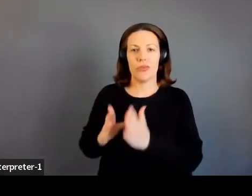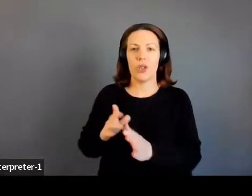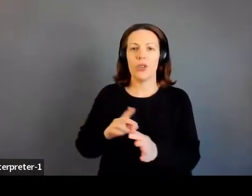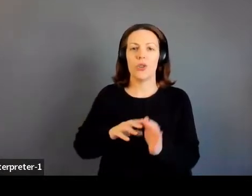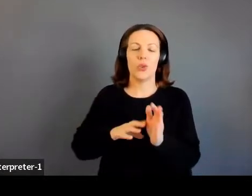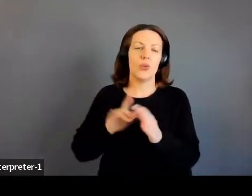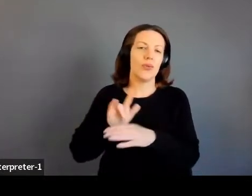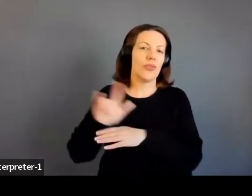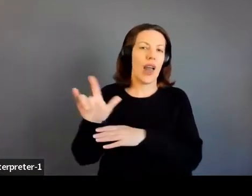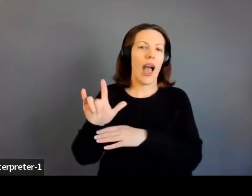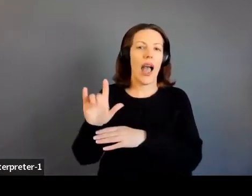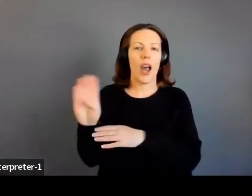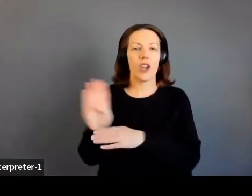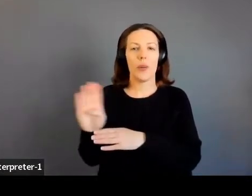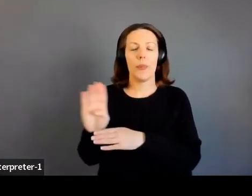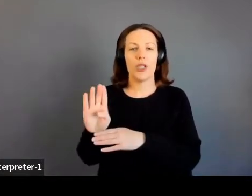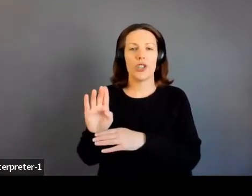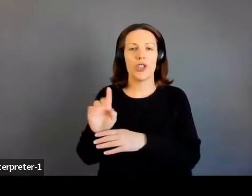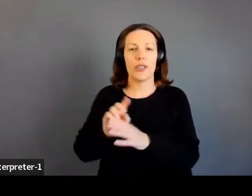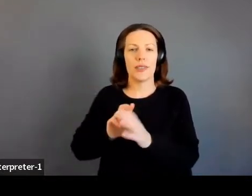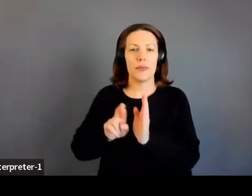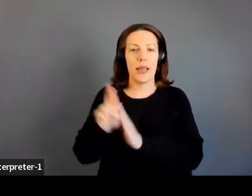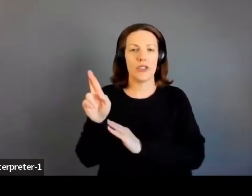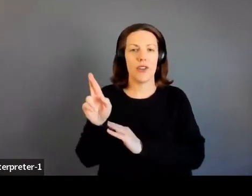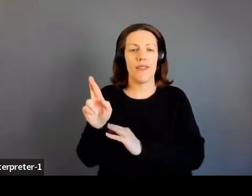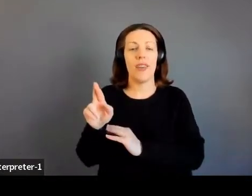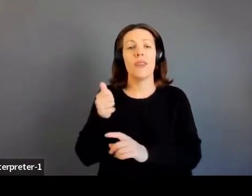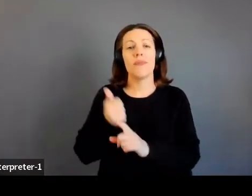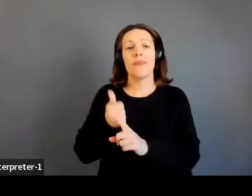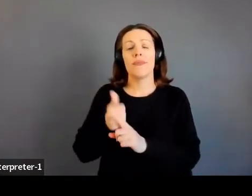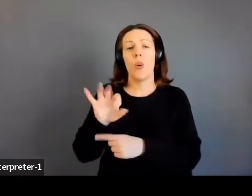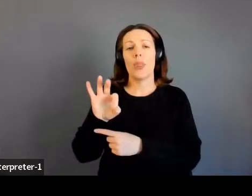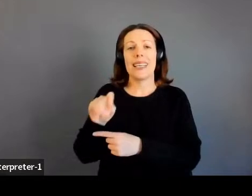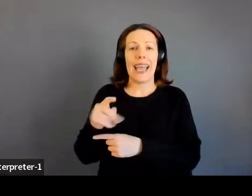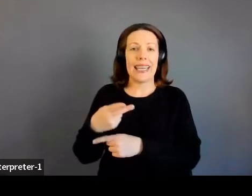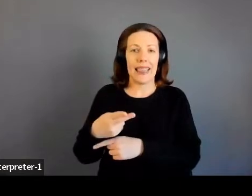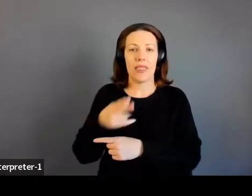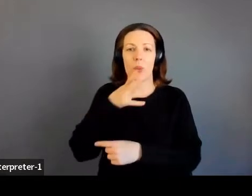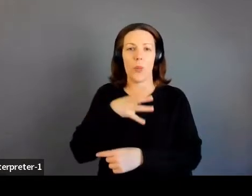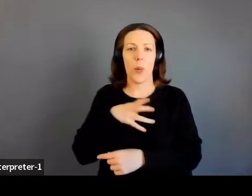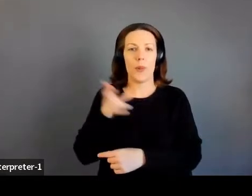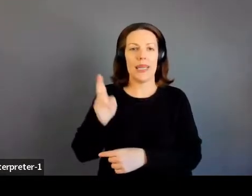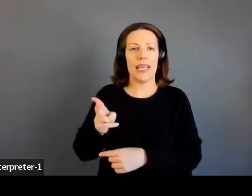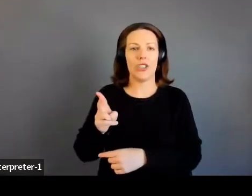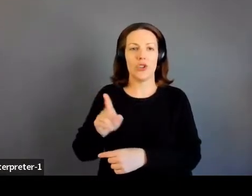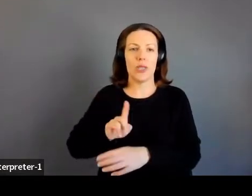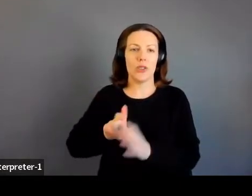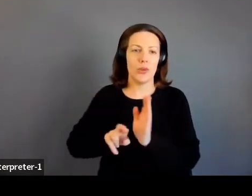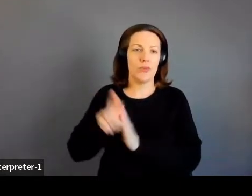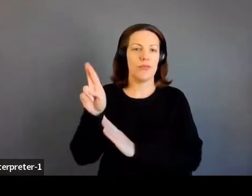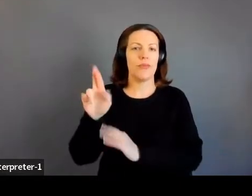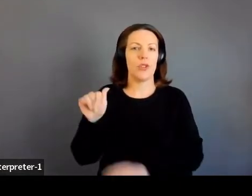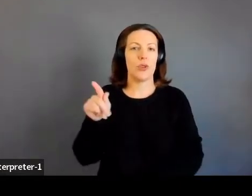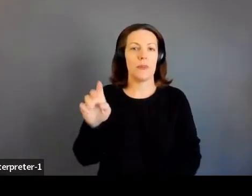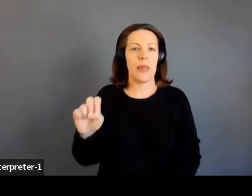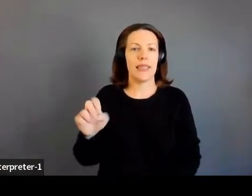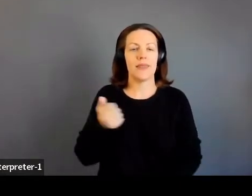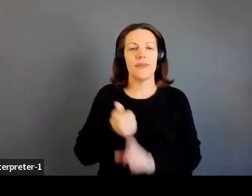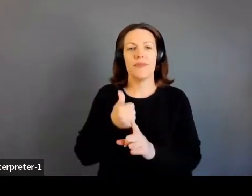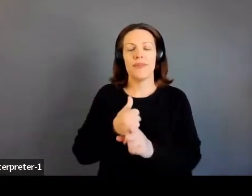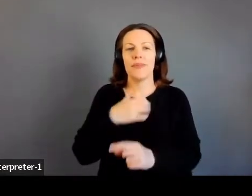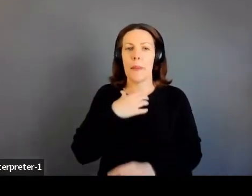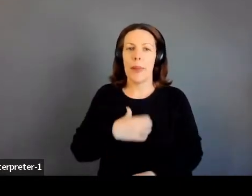spacecraft, and the 90th woman in history to fly to space, Kelly is passionate about increasing